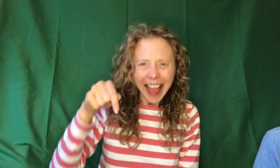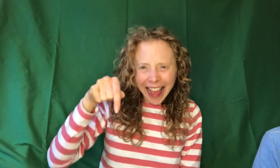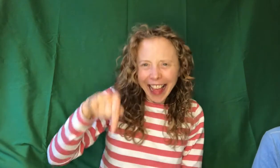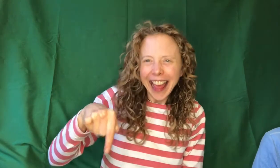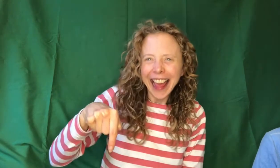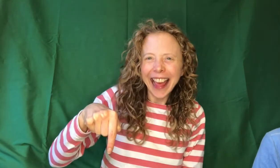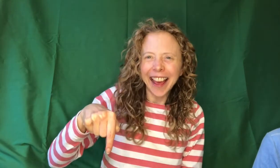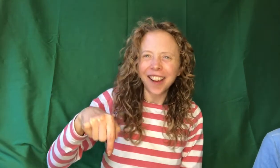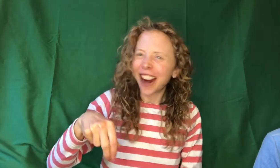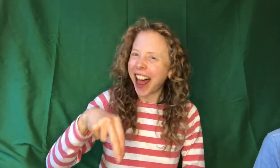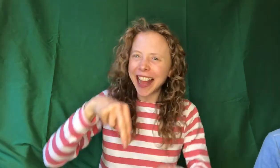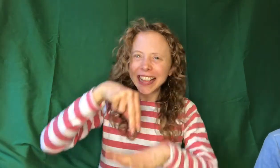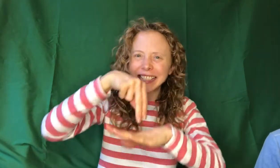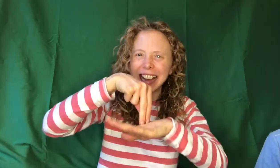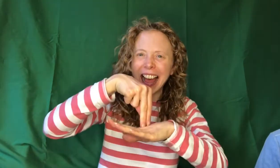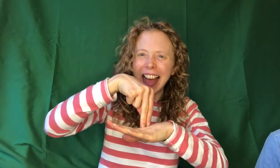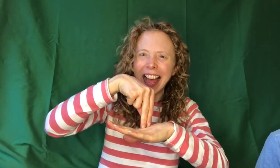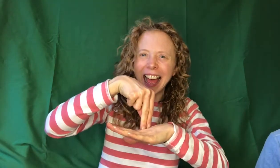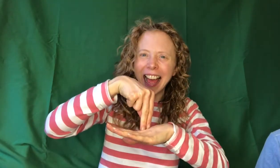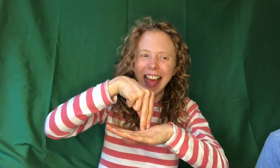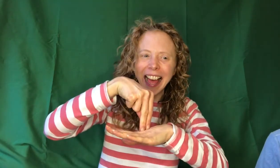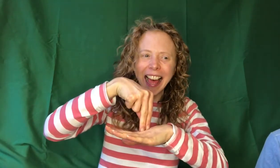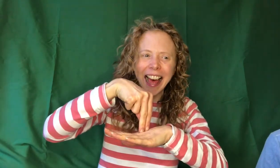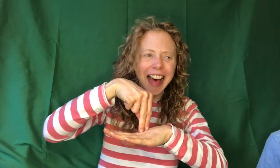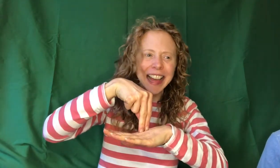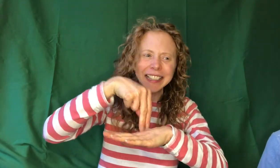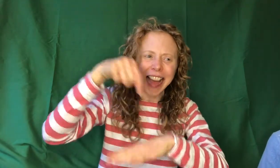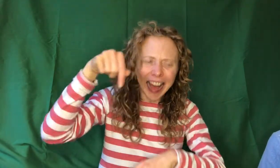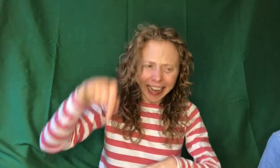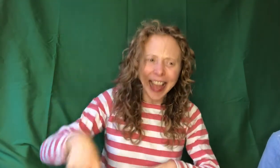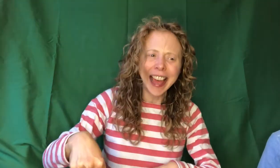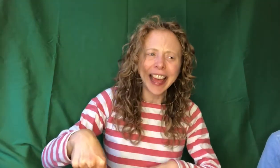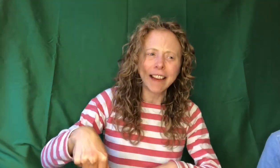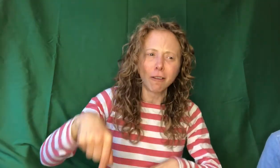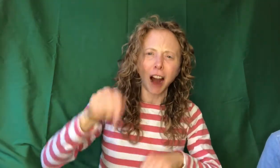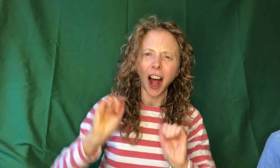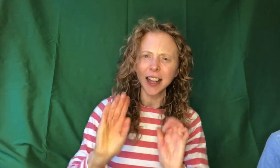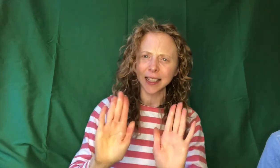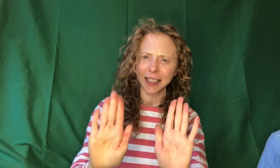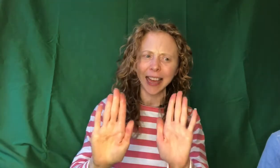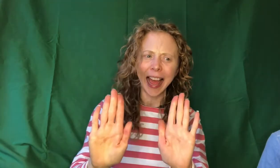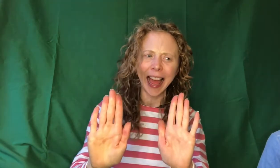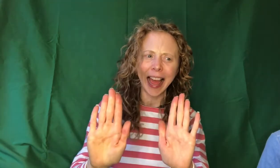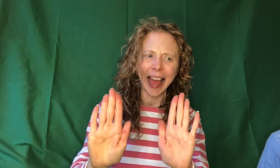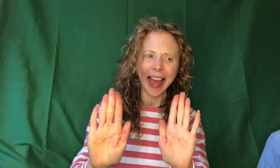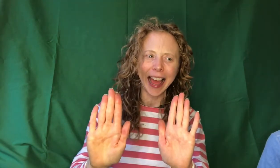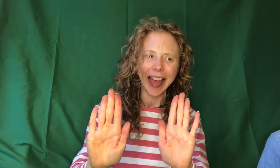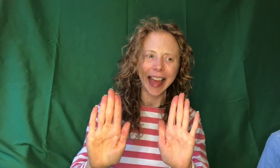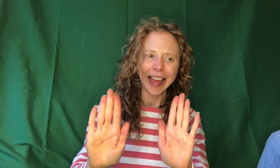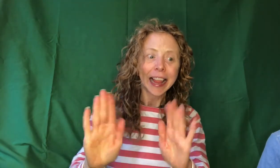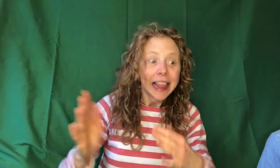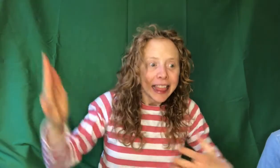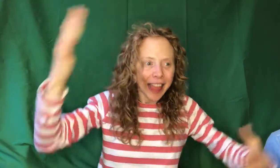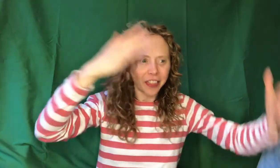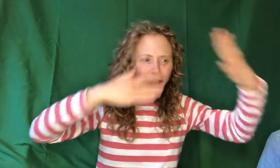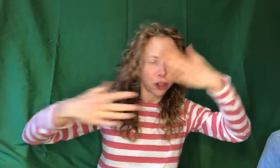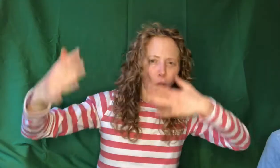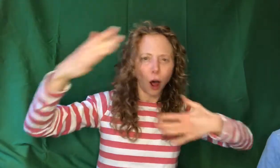Here I stay. And here I stay. Let the storm